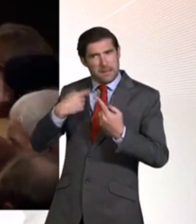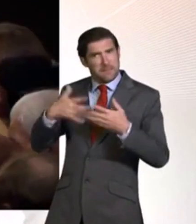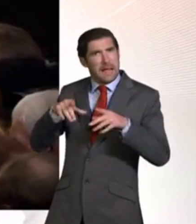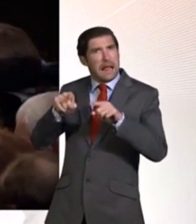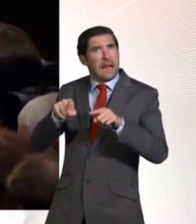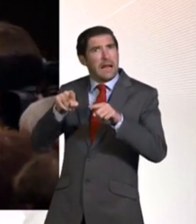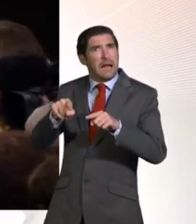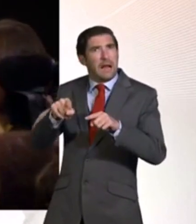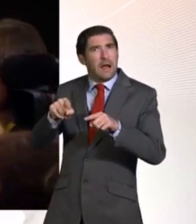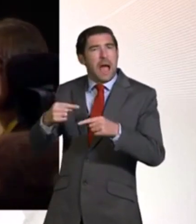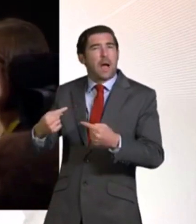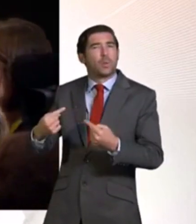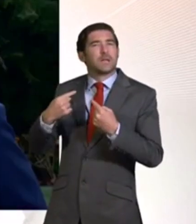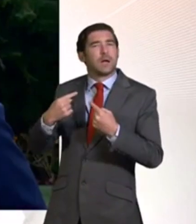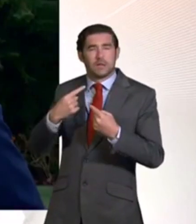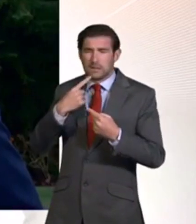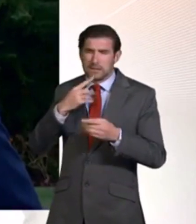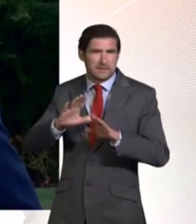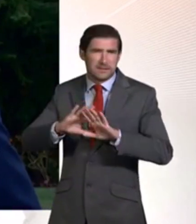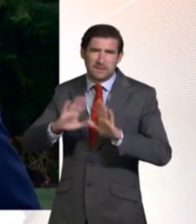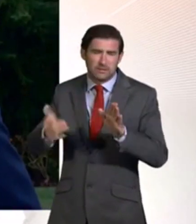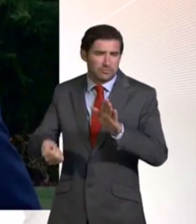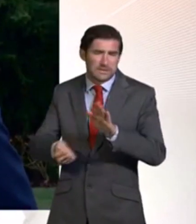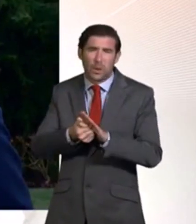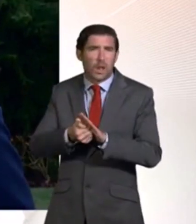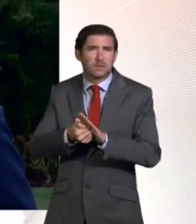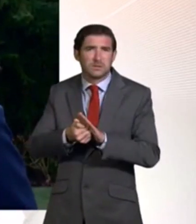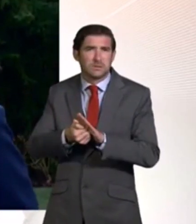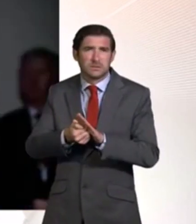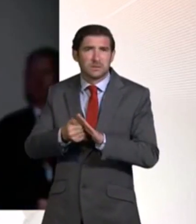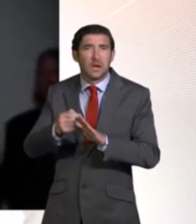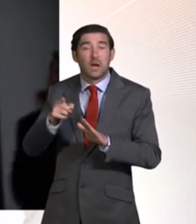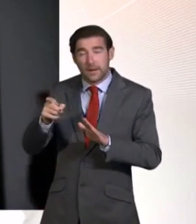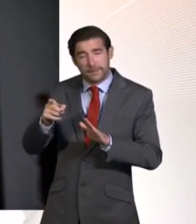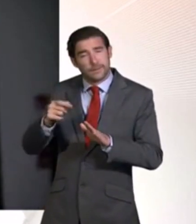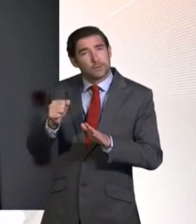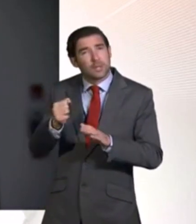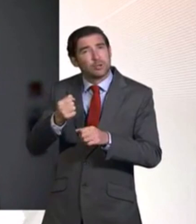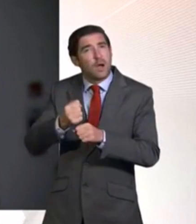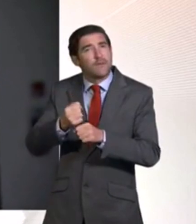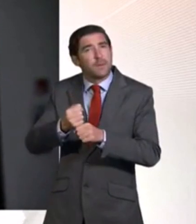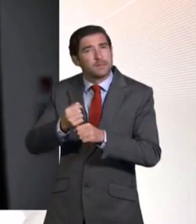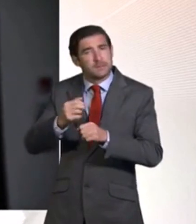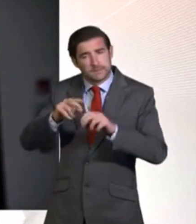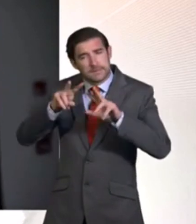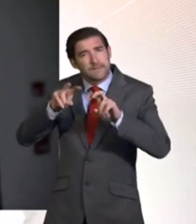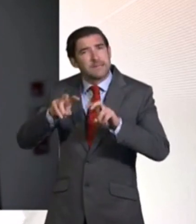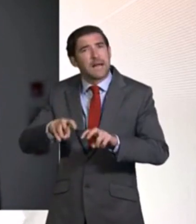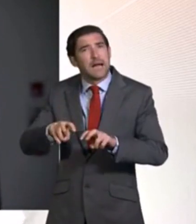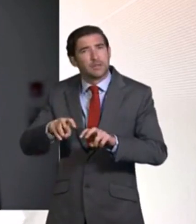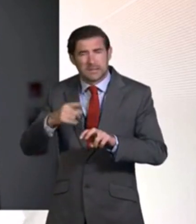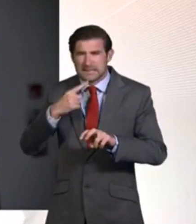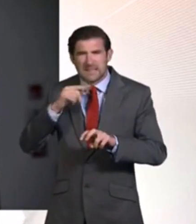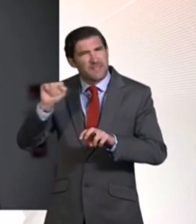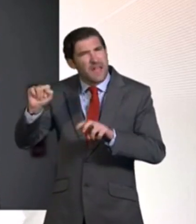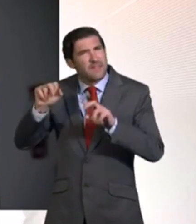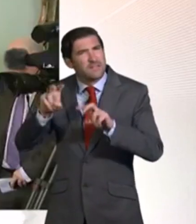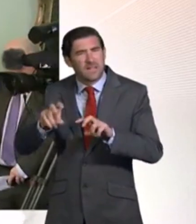Salmon's taking legal action to challenge the Scottish Government's process over the complaints which he has described as unjust.